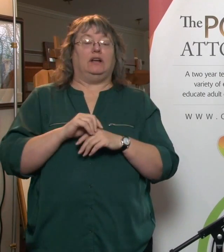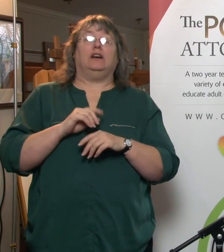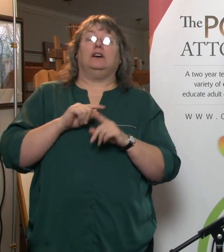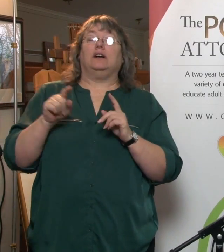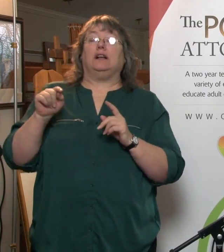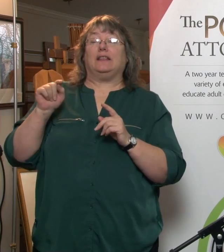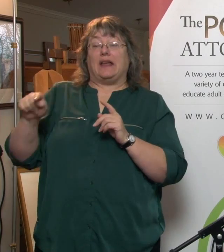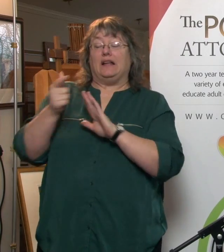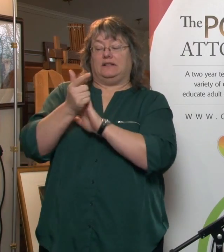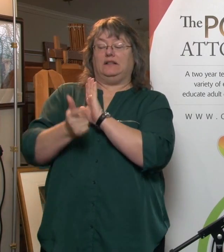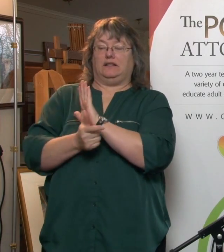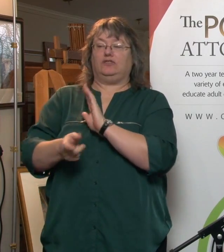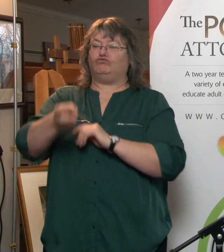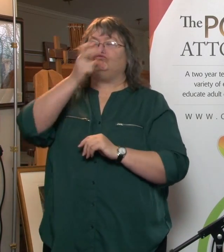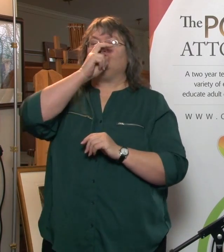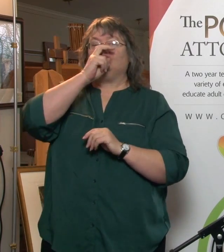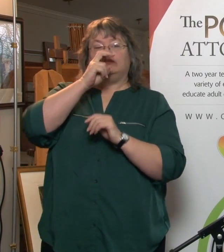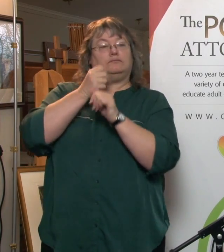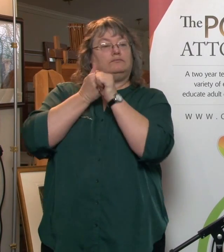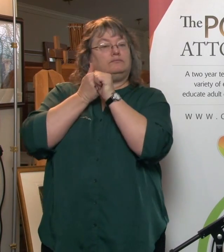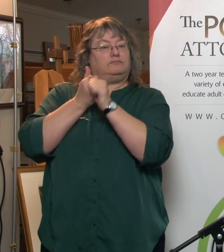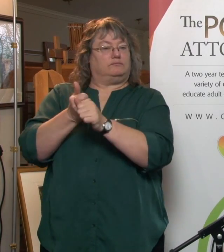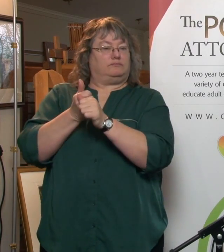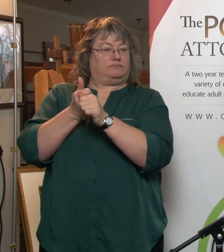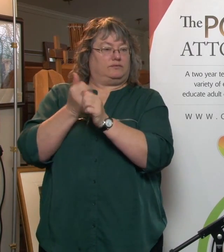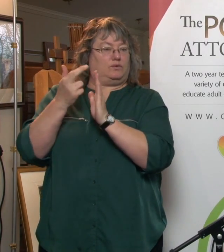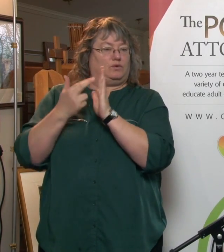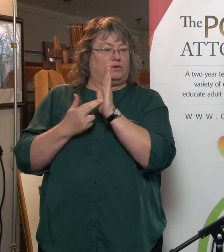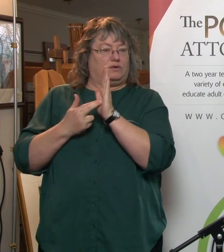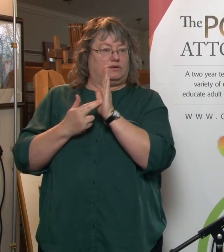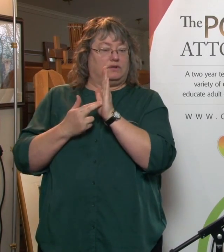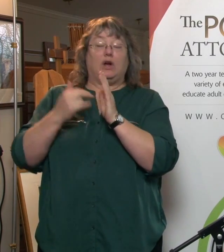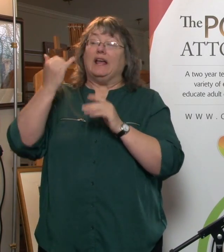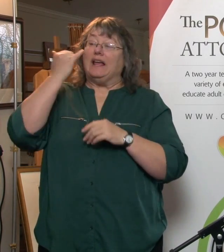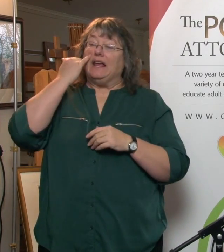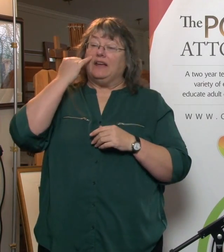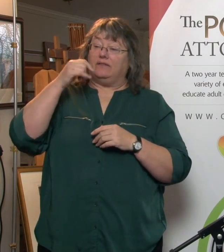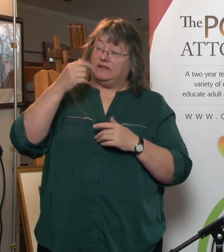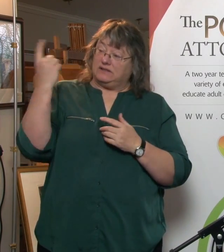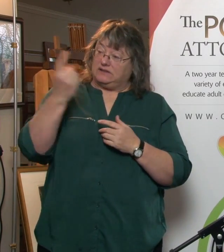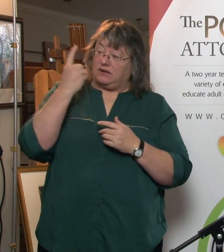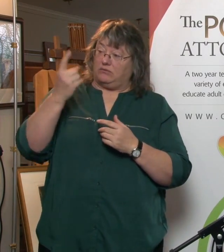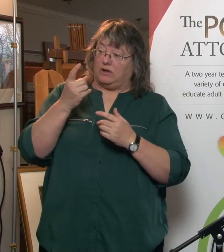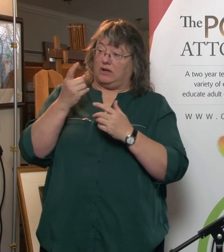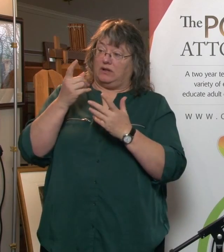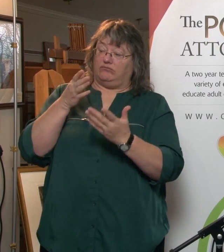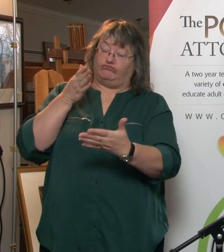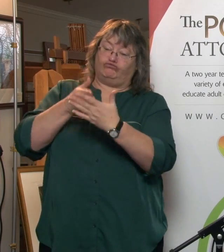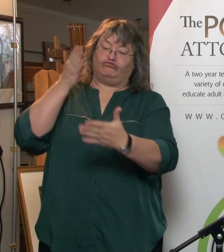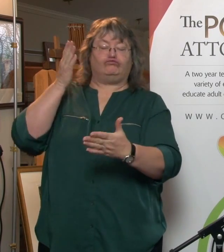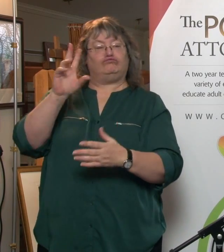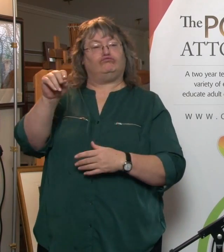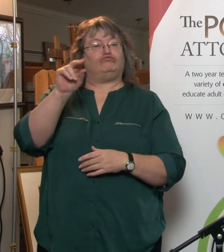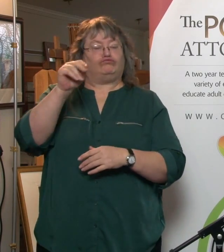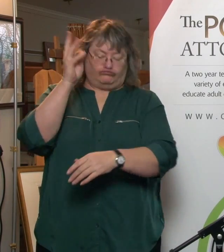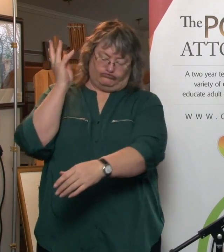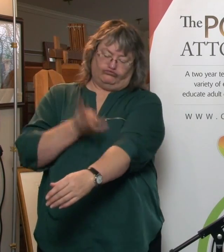That is a legally binding wish. So it would actually be battery if someone was to go against that wish.